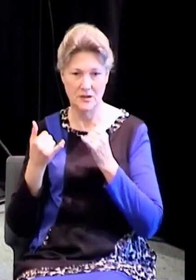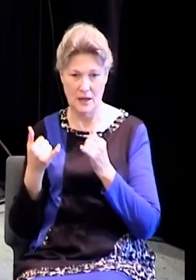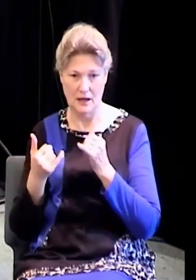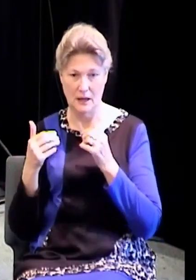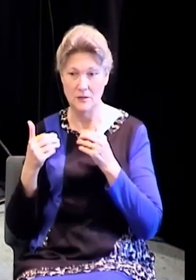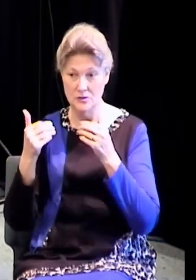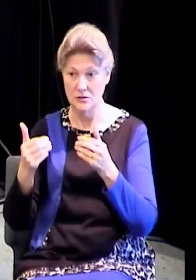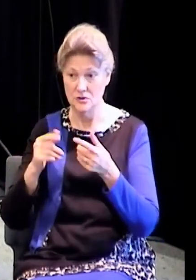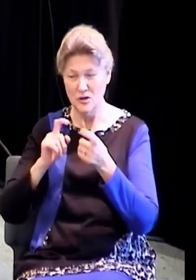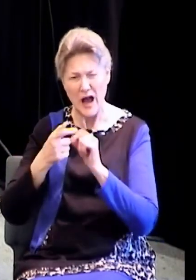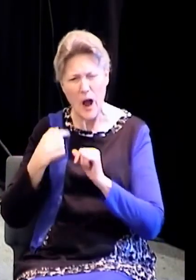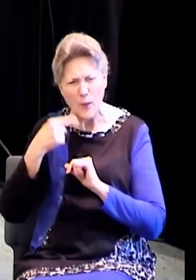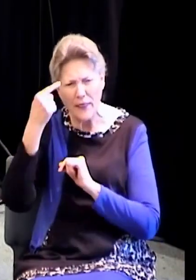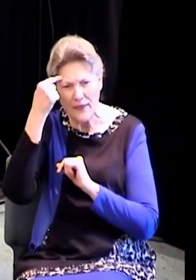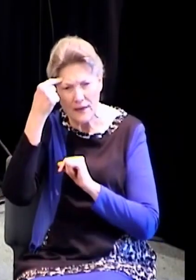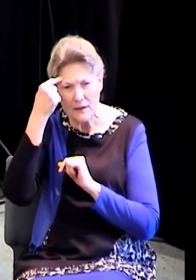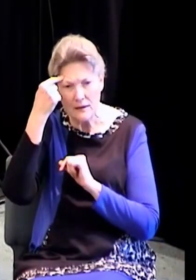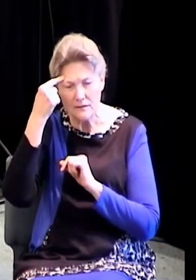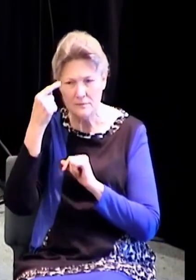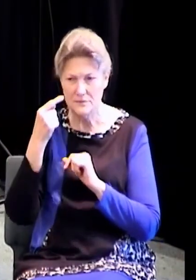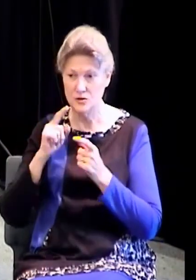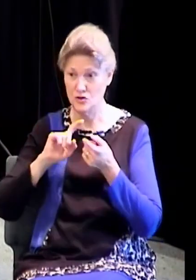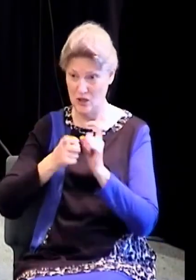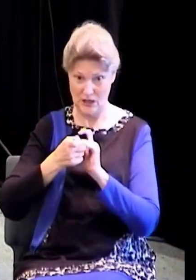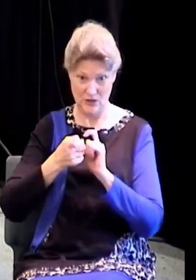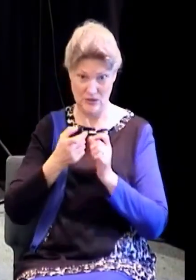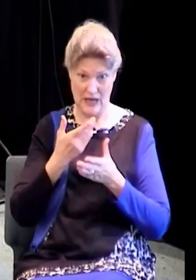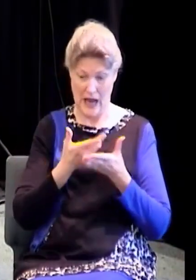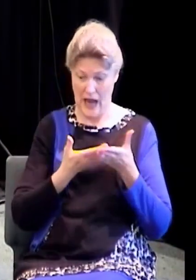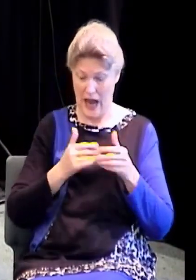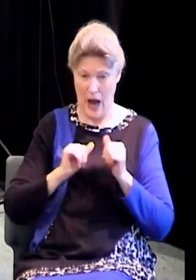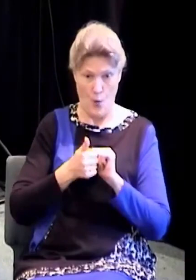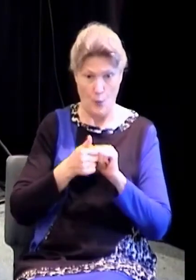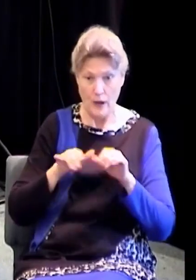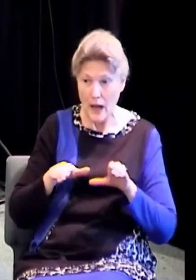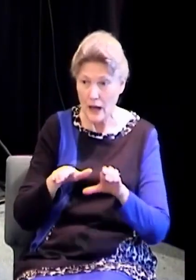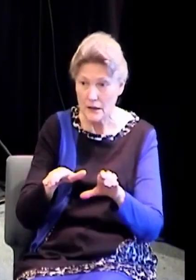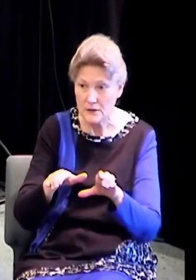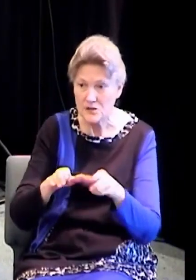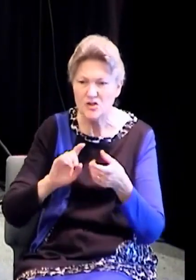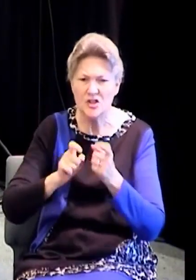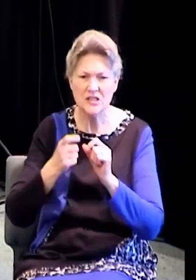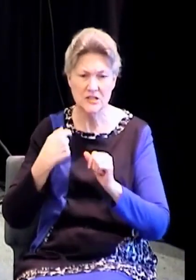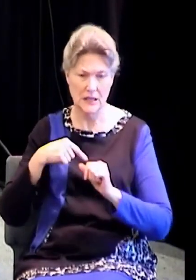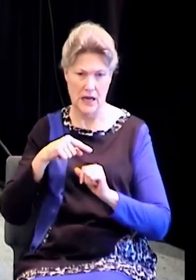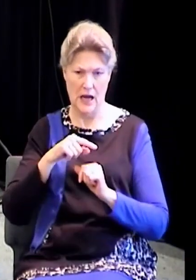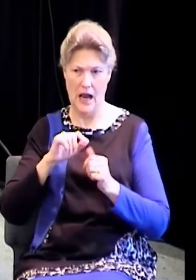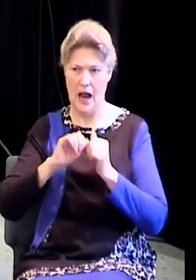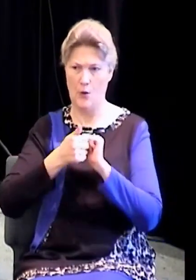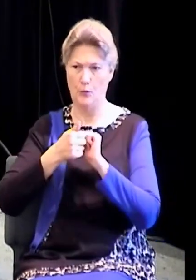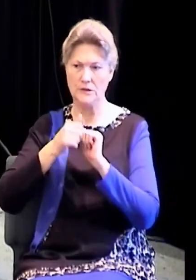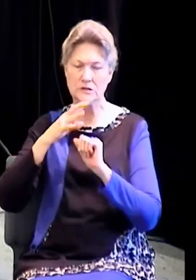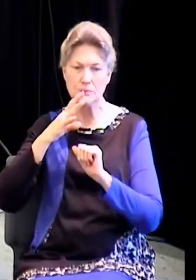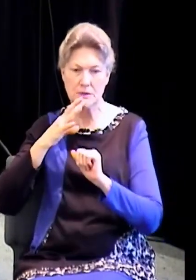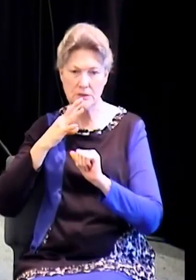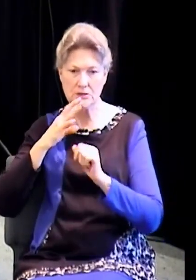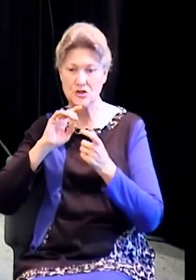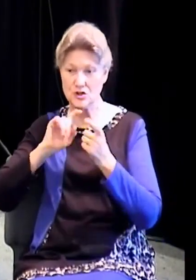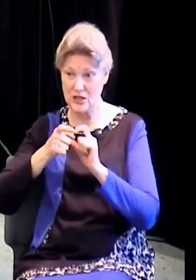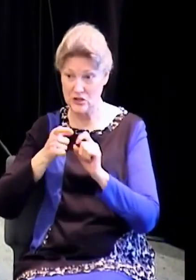changed in how we think. Let's get changed in how we act. Let's get changed in how we speak. Let's get changed in the priorities of